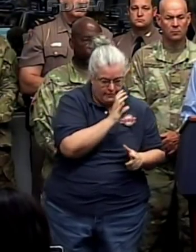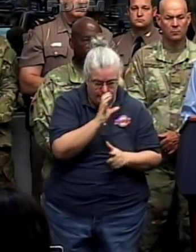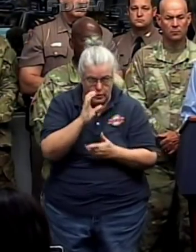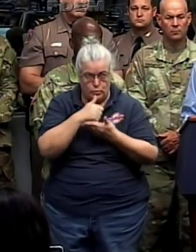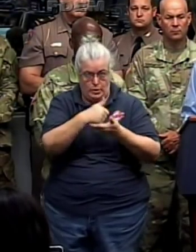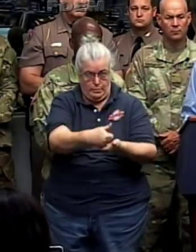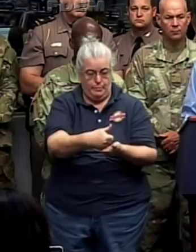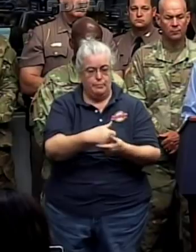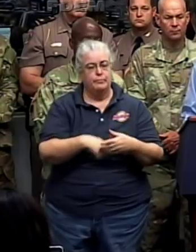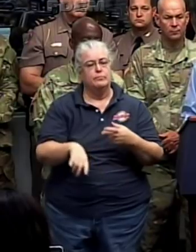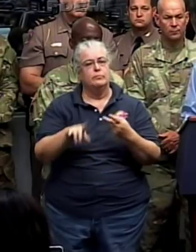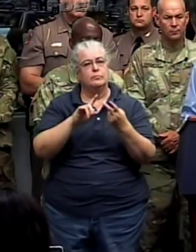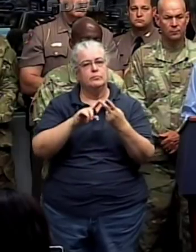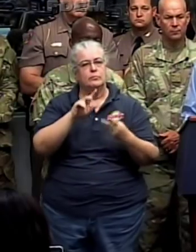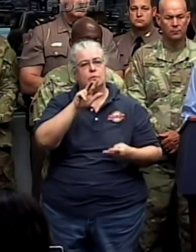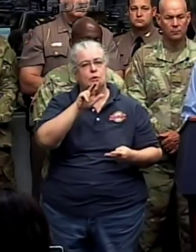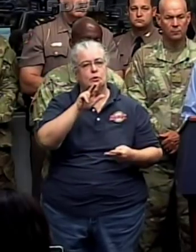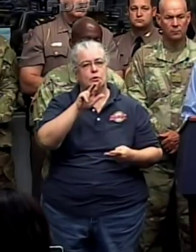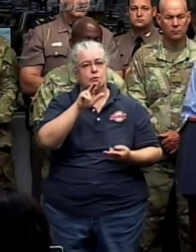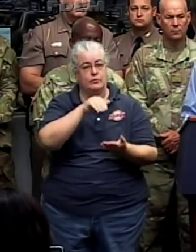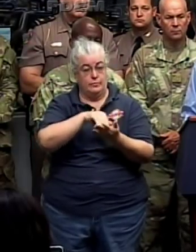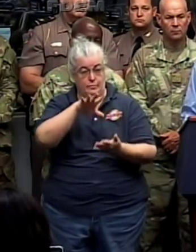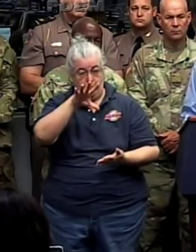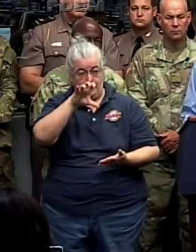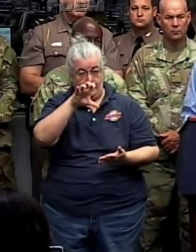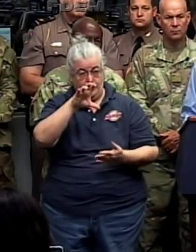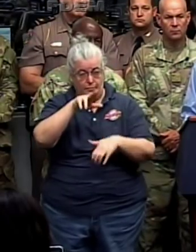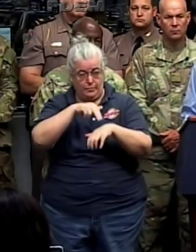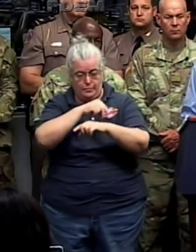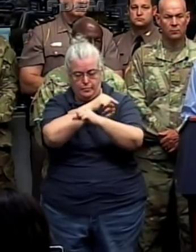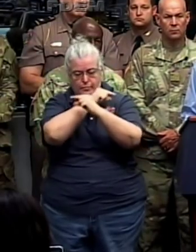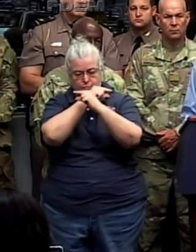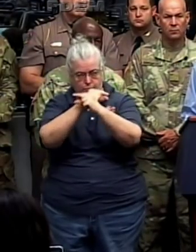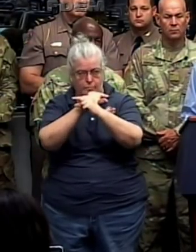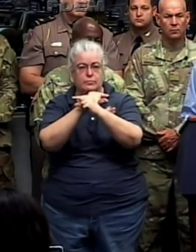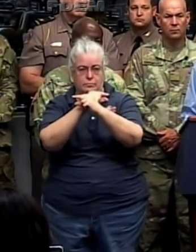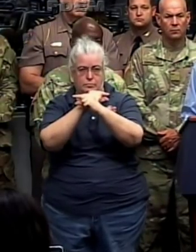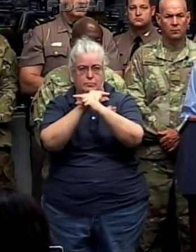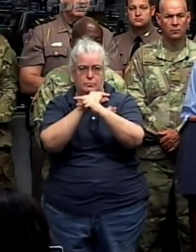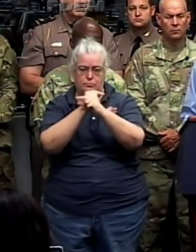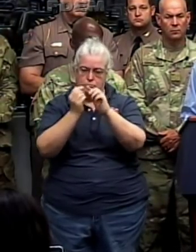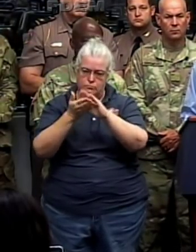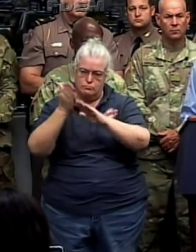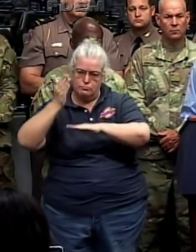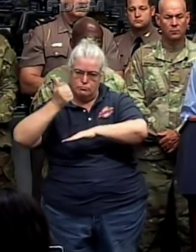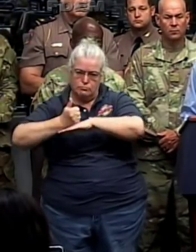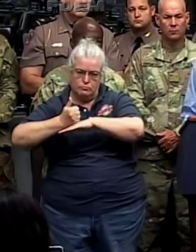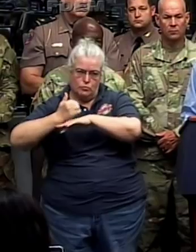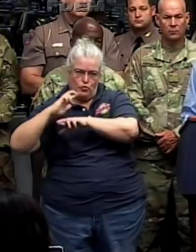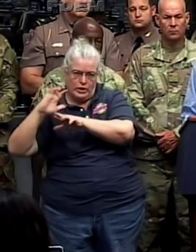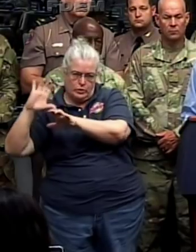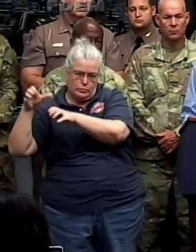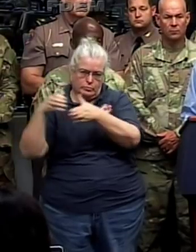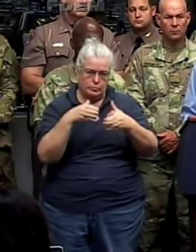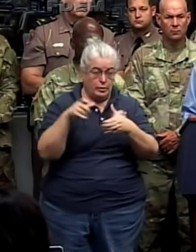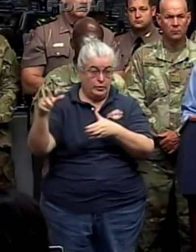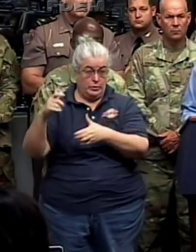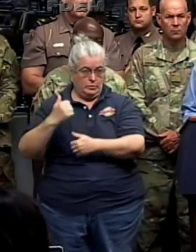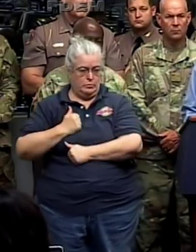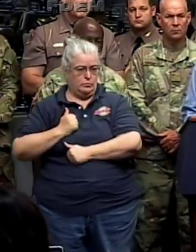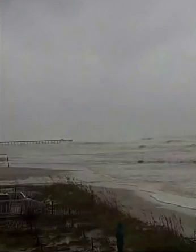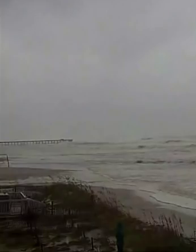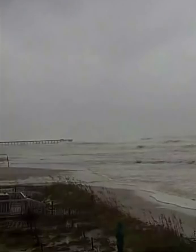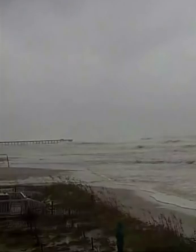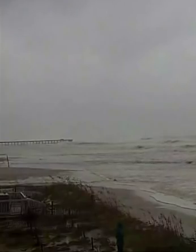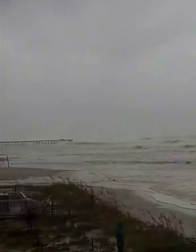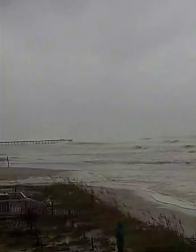We now have 3,500 National Guard members activated and staged. These soldiers are absolutely ready to